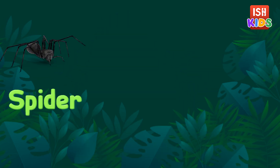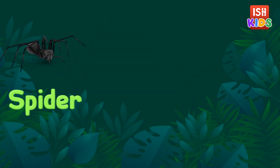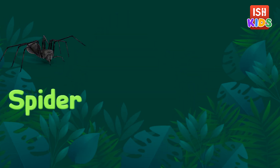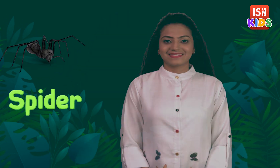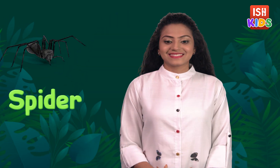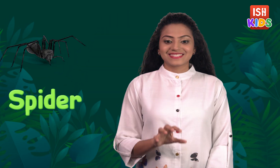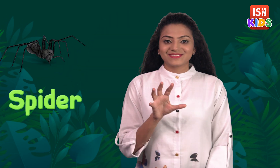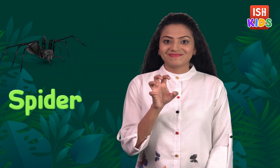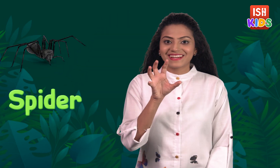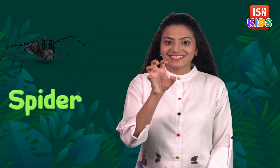Spider